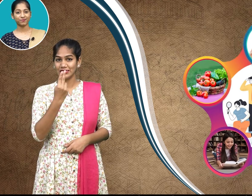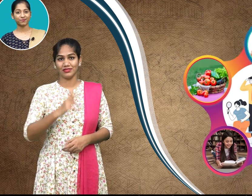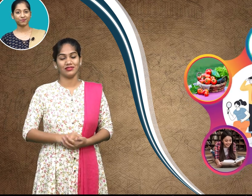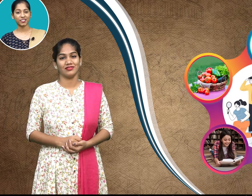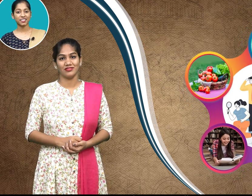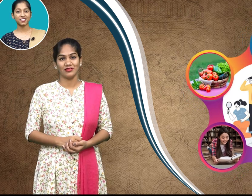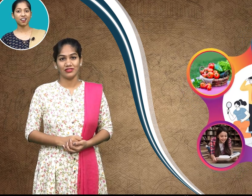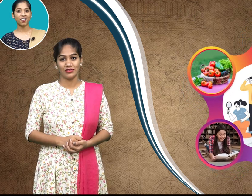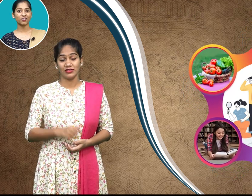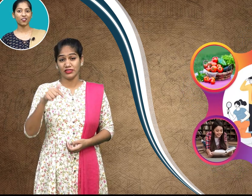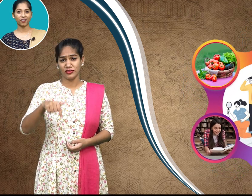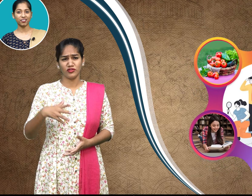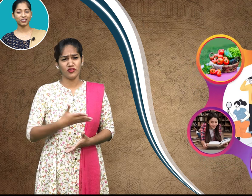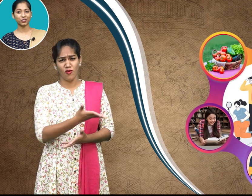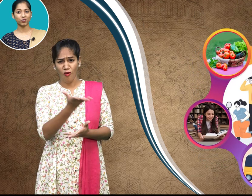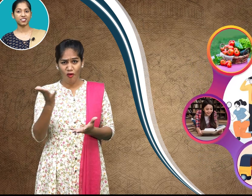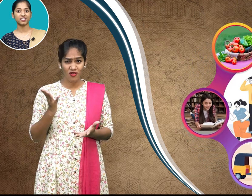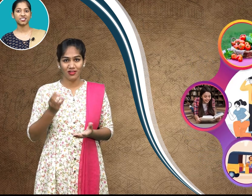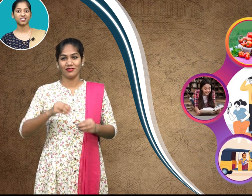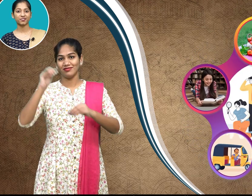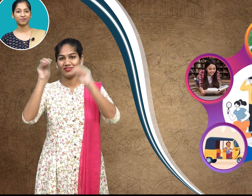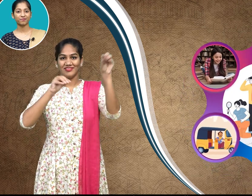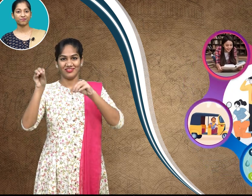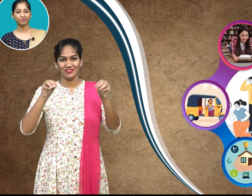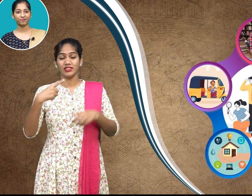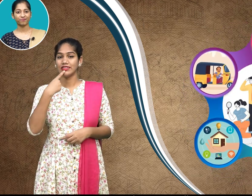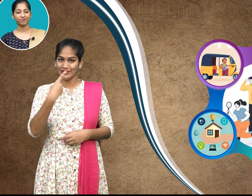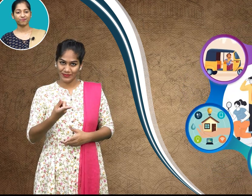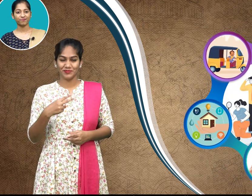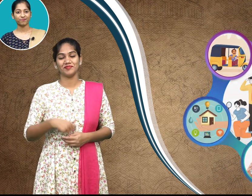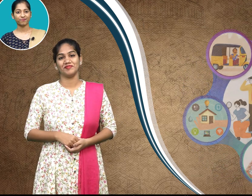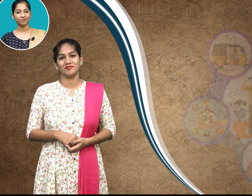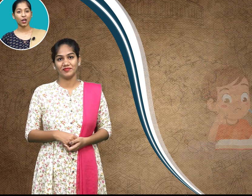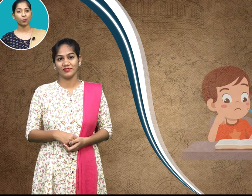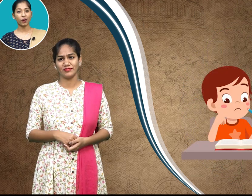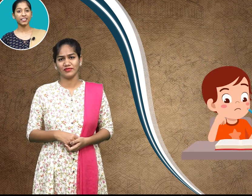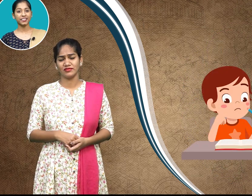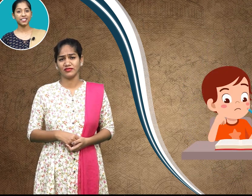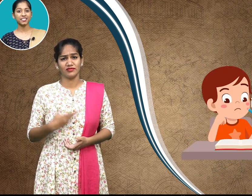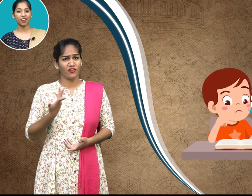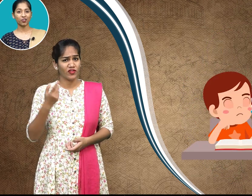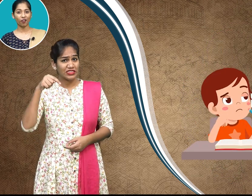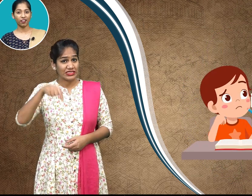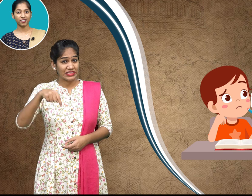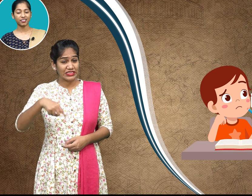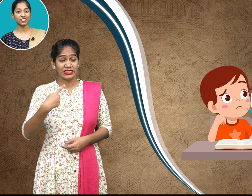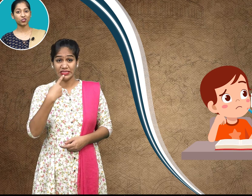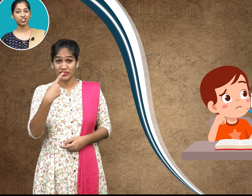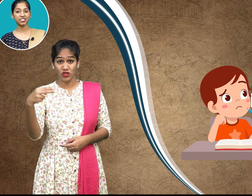these are all resources why these are called resources